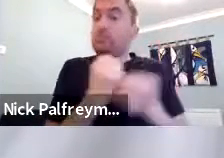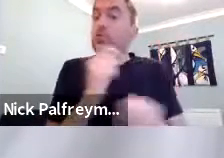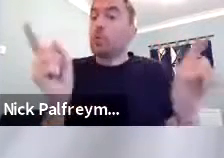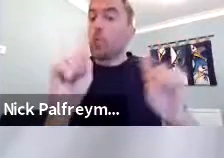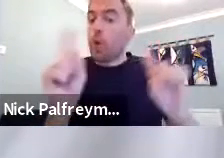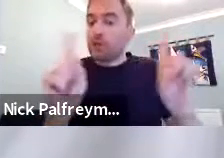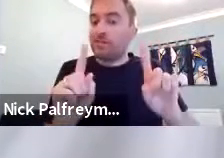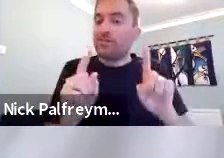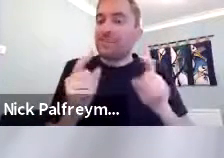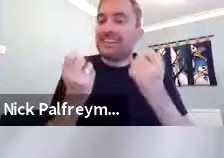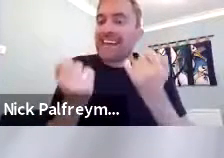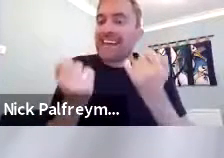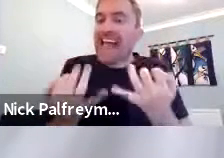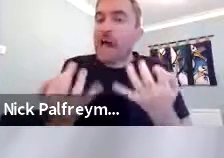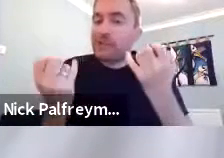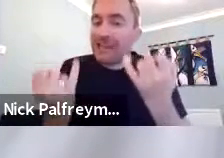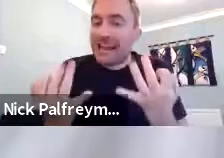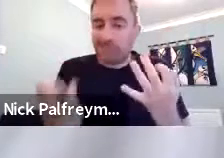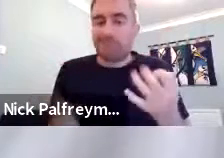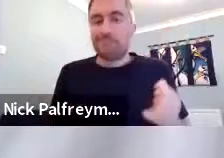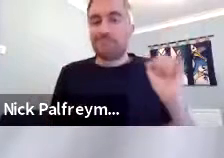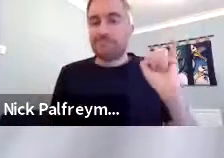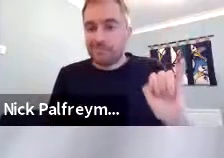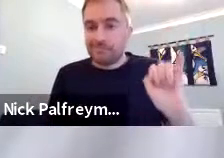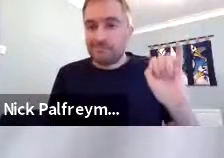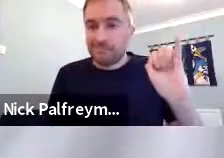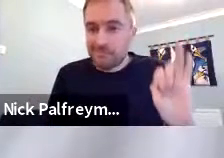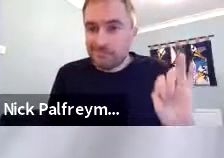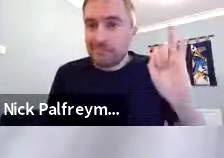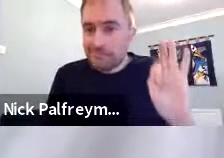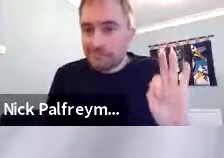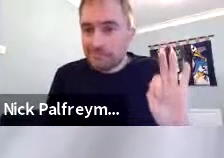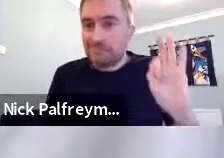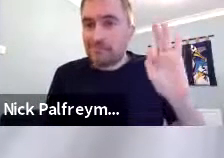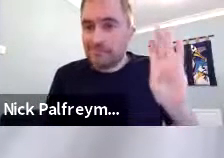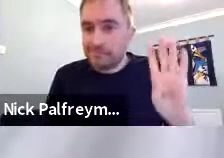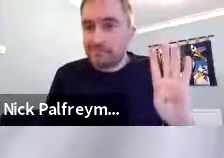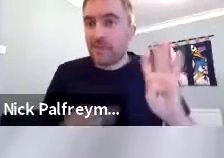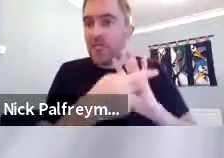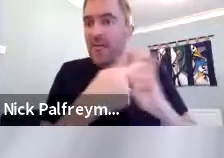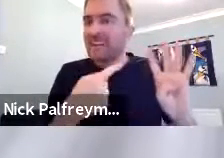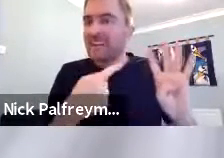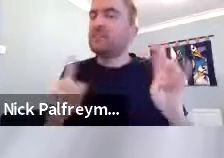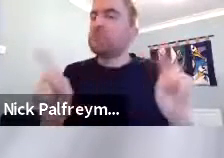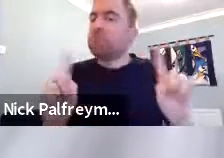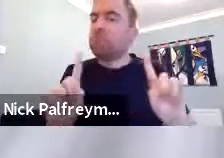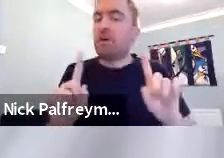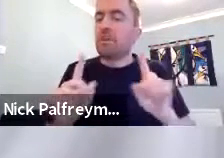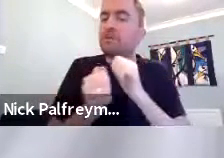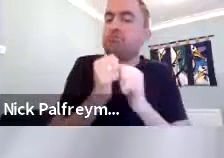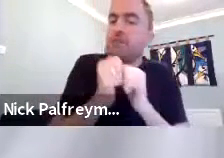time. So, on her left hand, she's saying, she's counting, she's saying, these siblings.